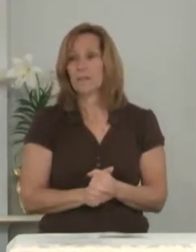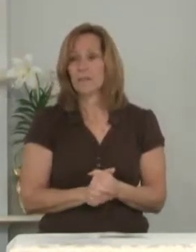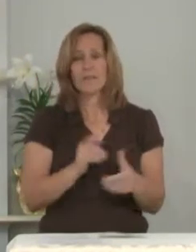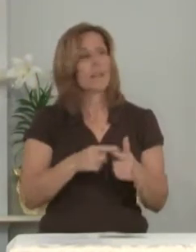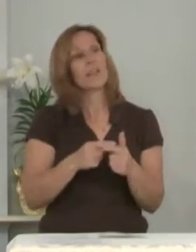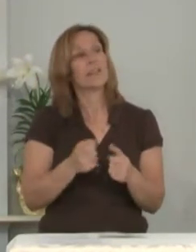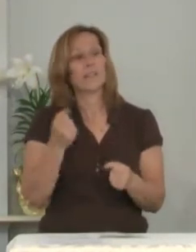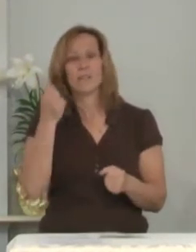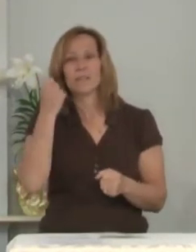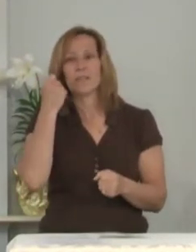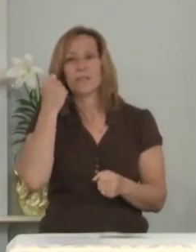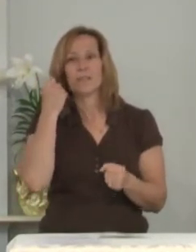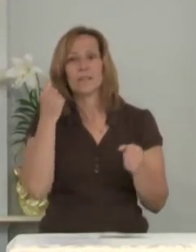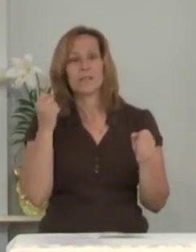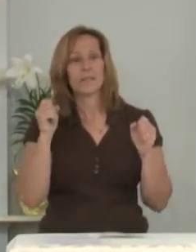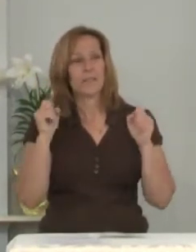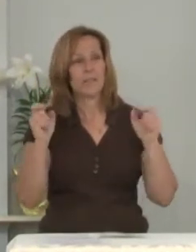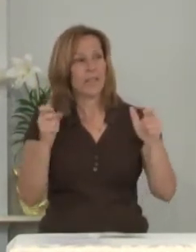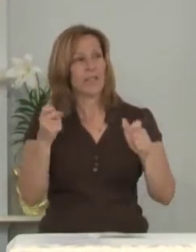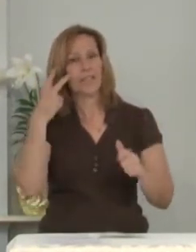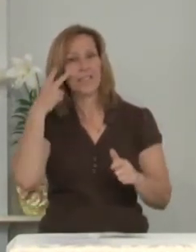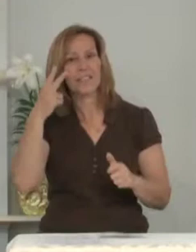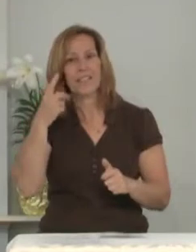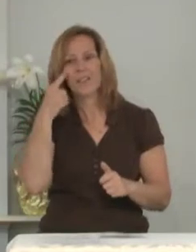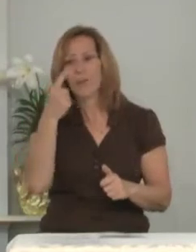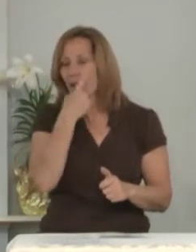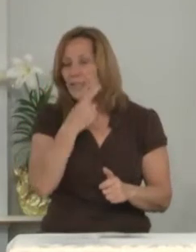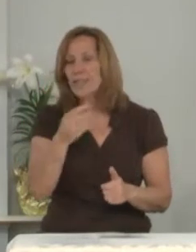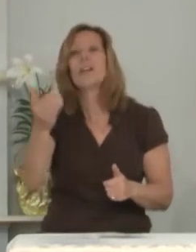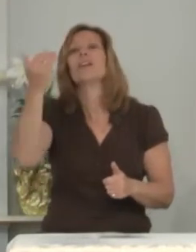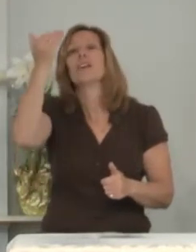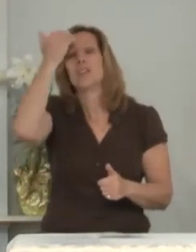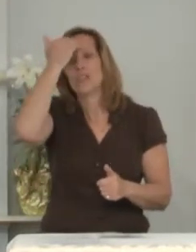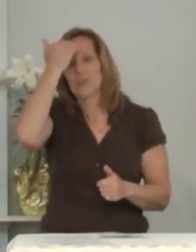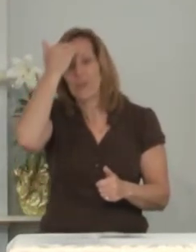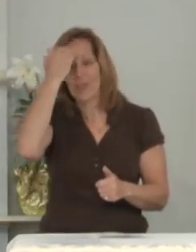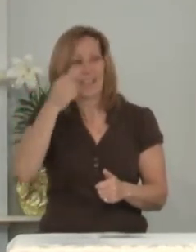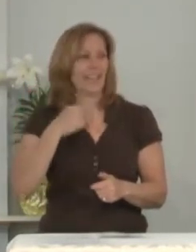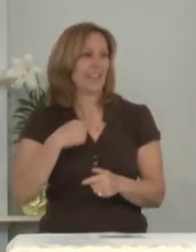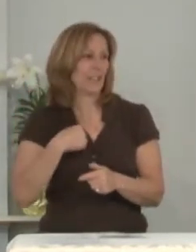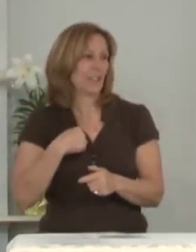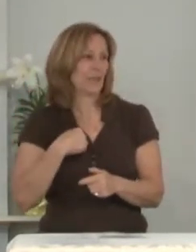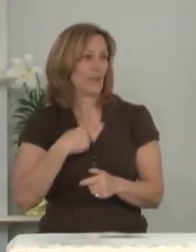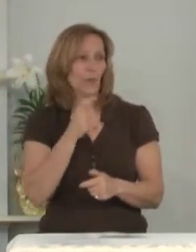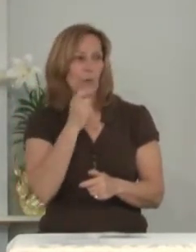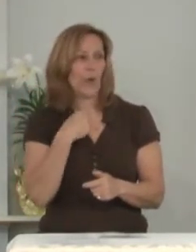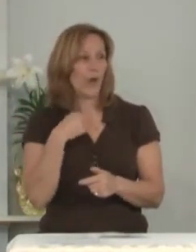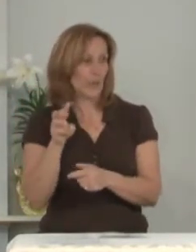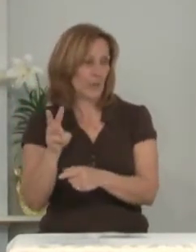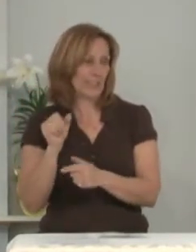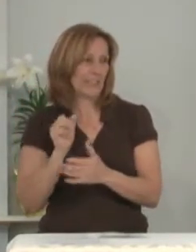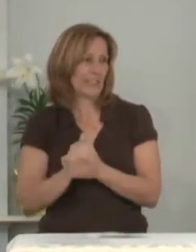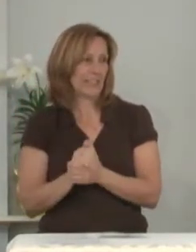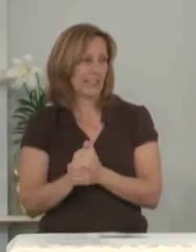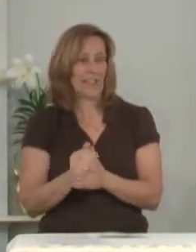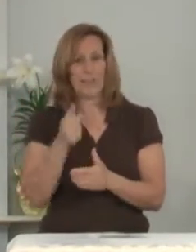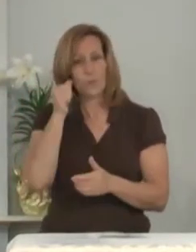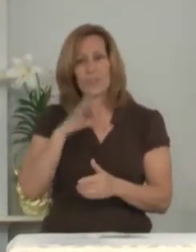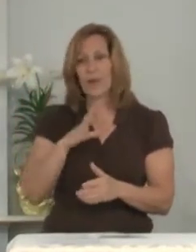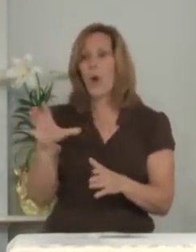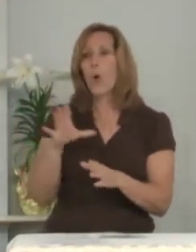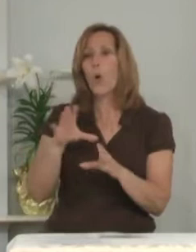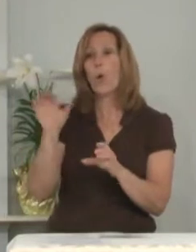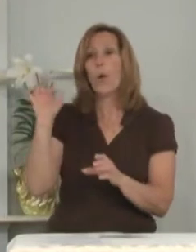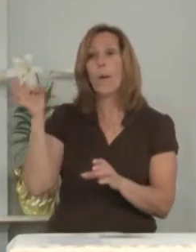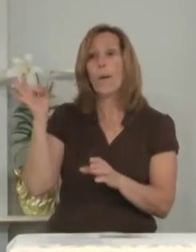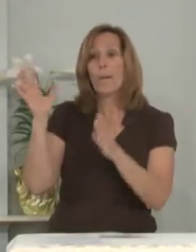Then suddenly I could see in her eyes that she recognized who I was and she said oh